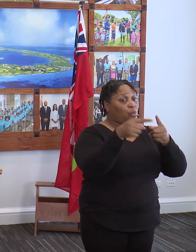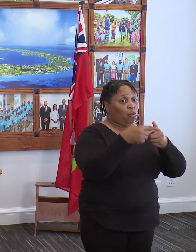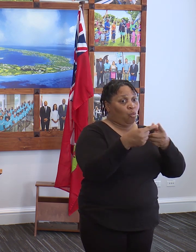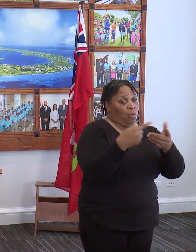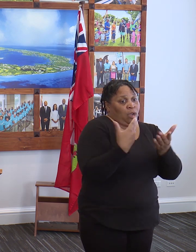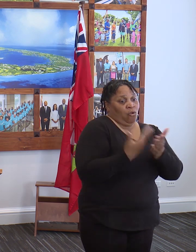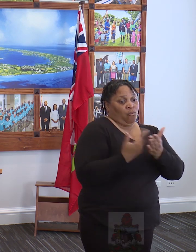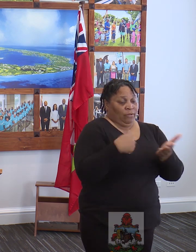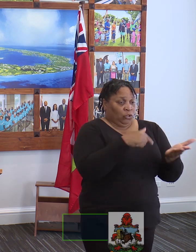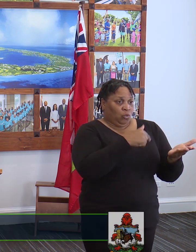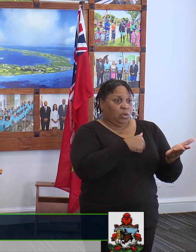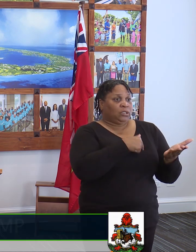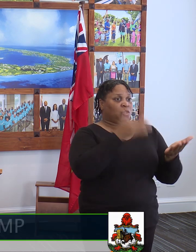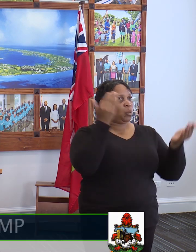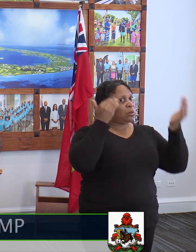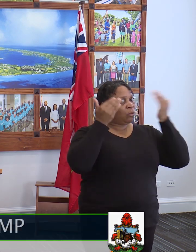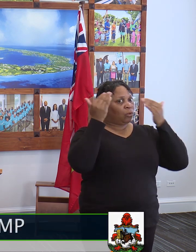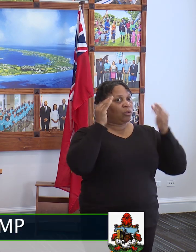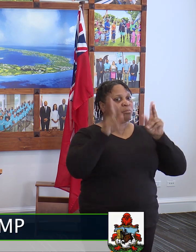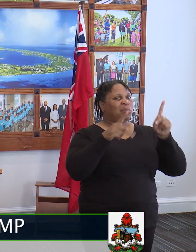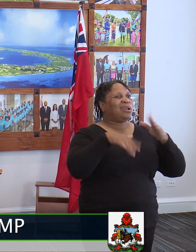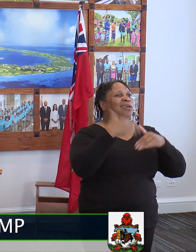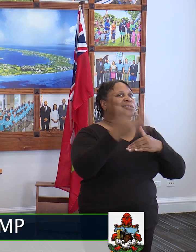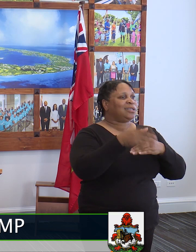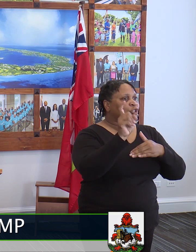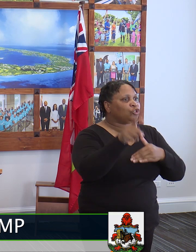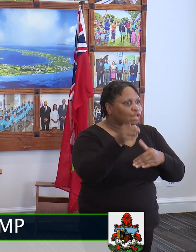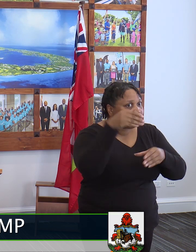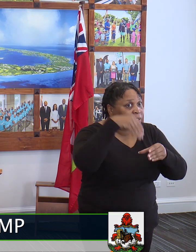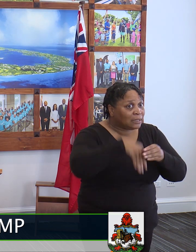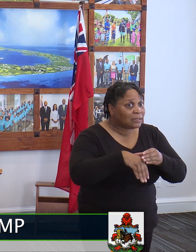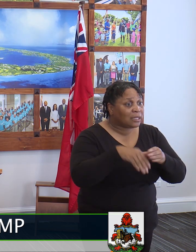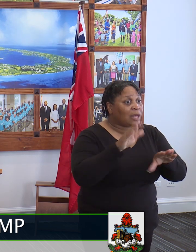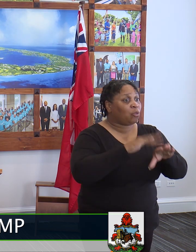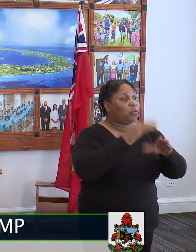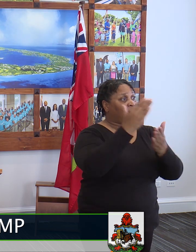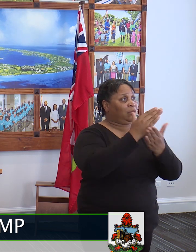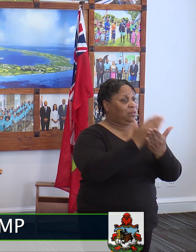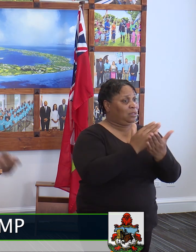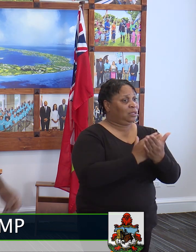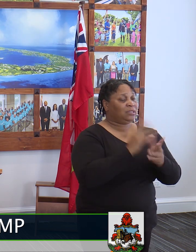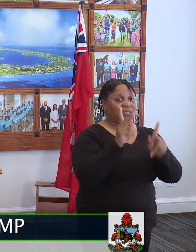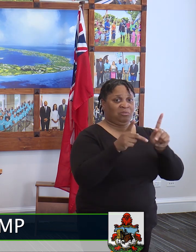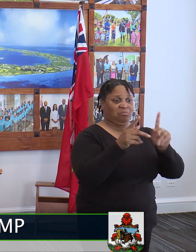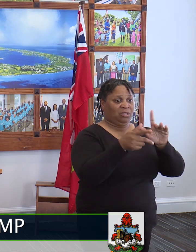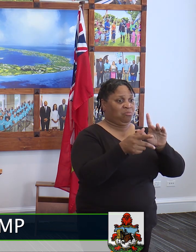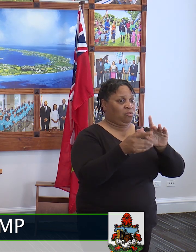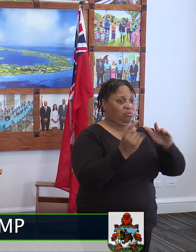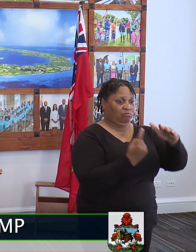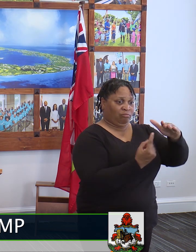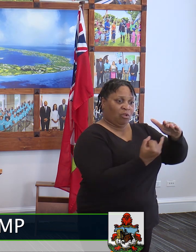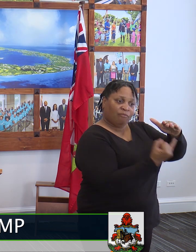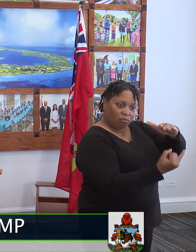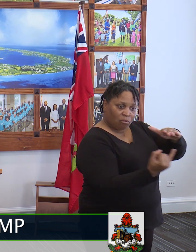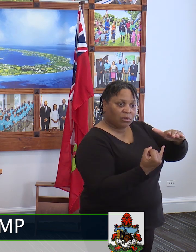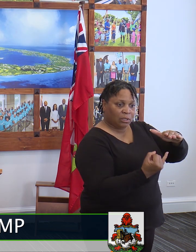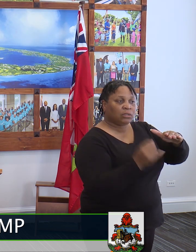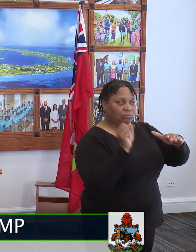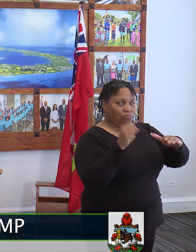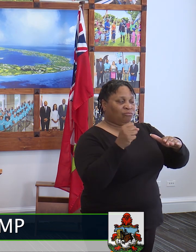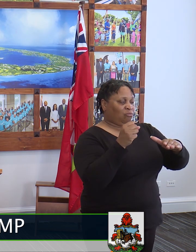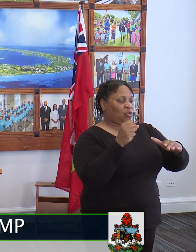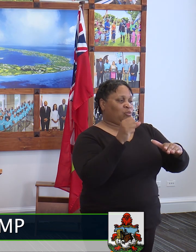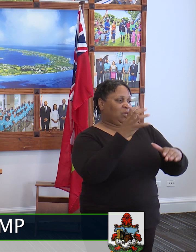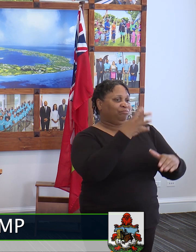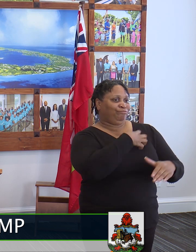and it is known that people are outside when they should be inside and they are on the list of the quarantine people, then we have the opportunity to make a formal police